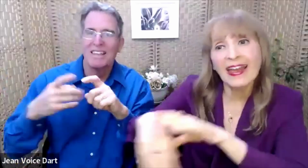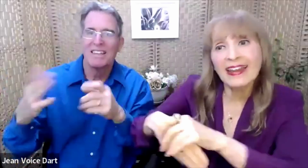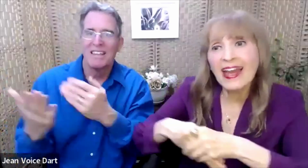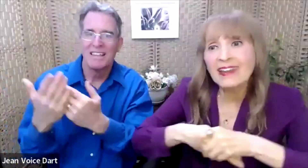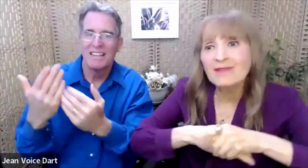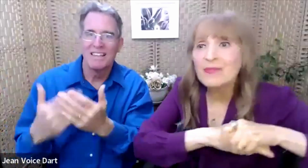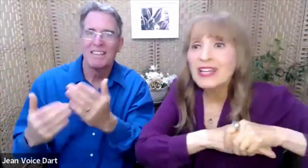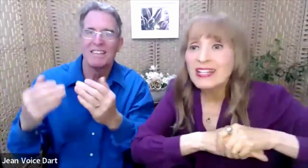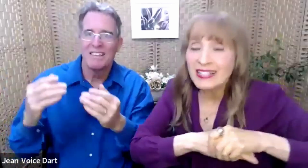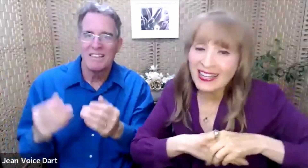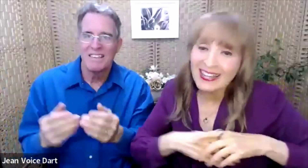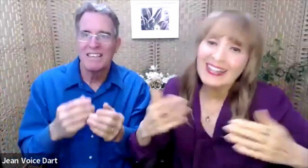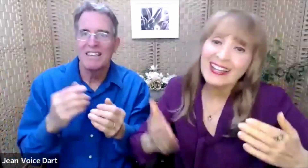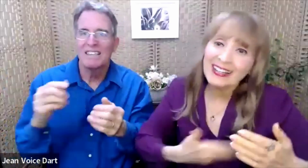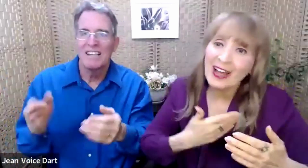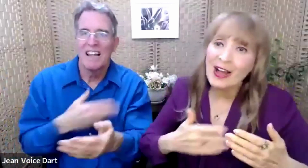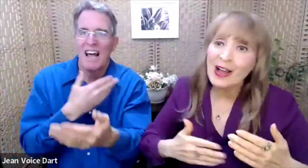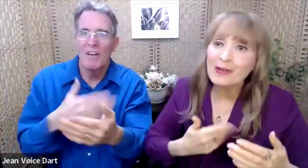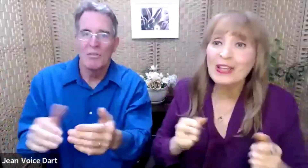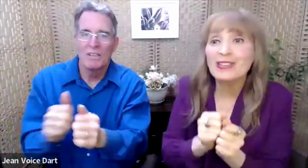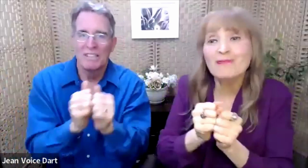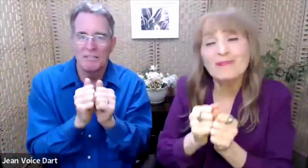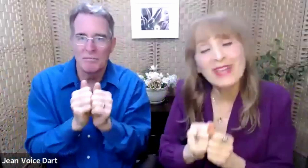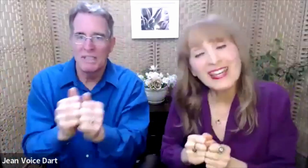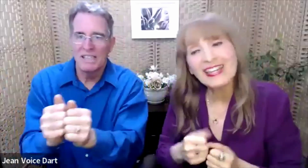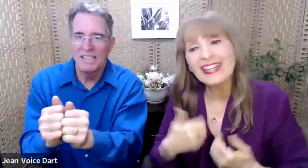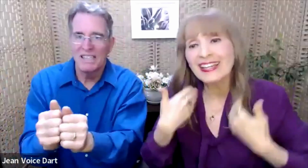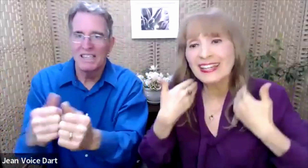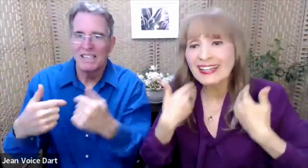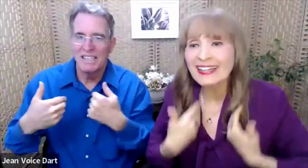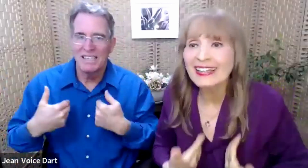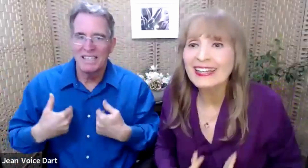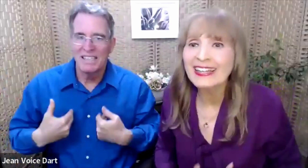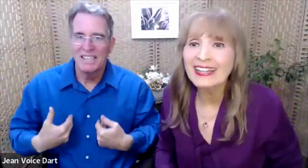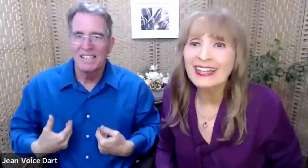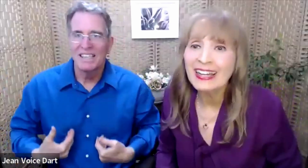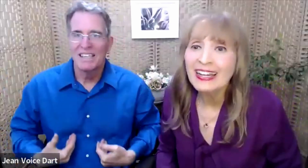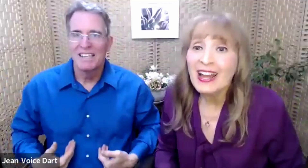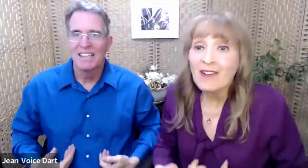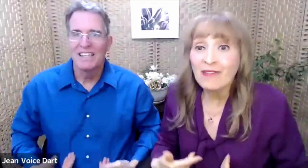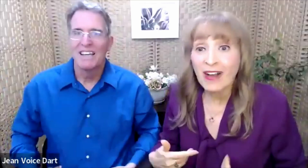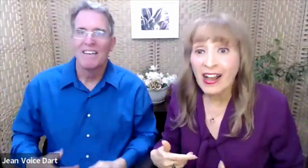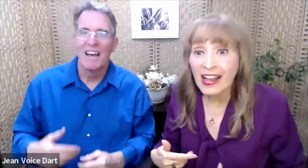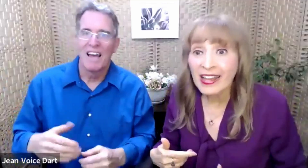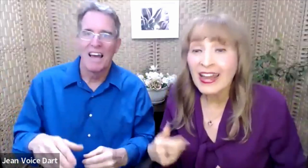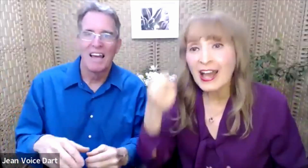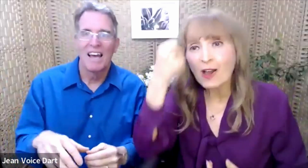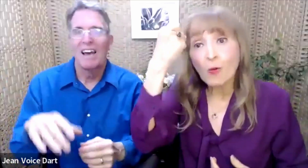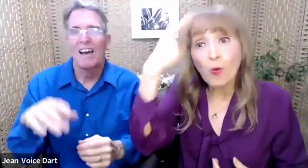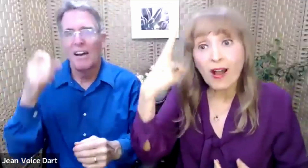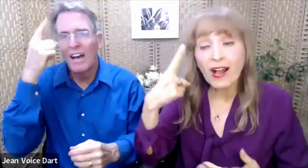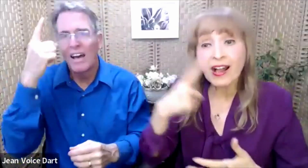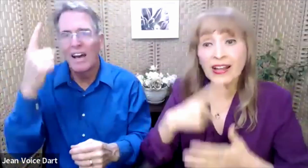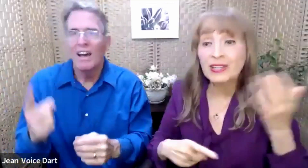and sing along with me. Find out what it